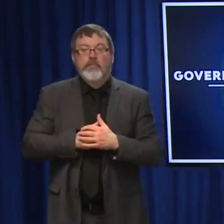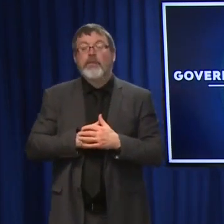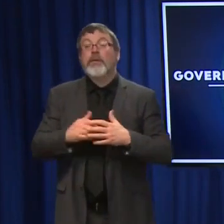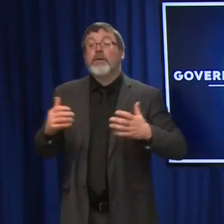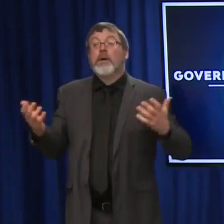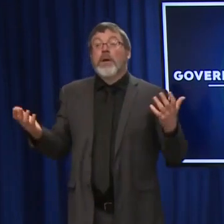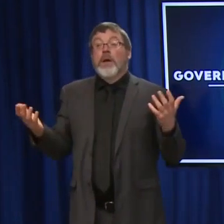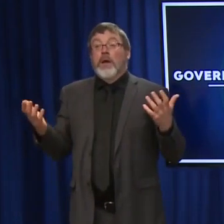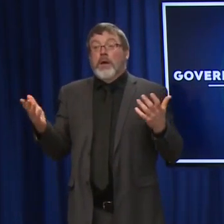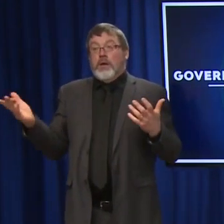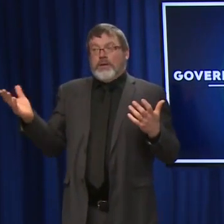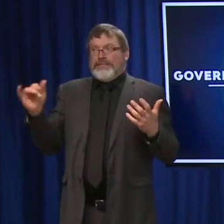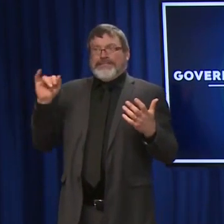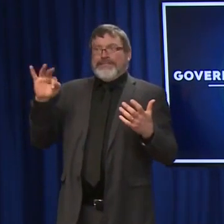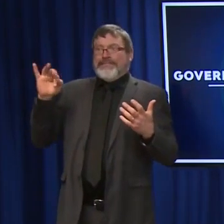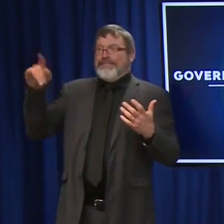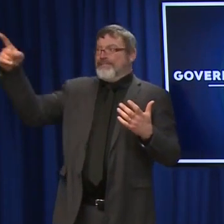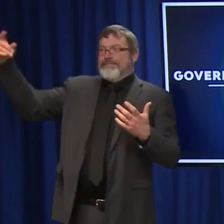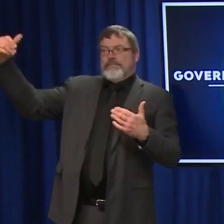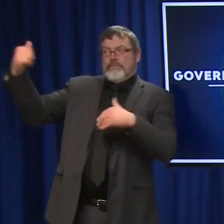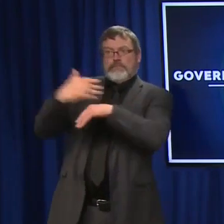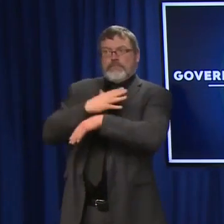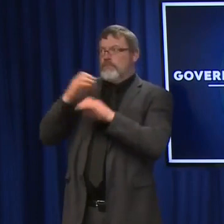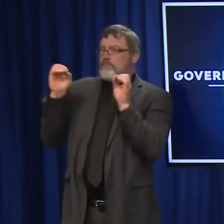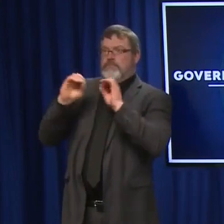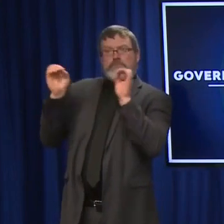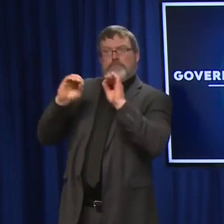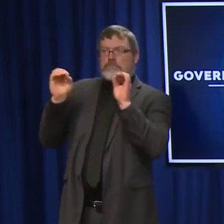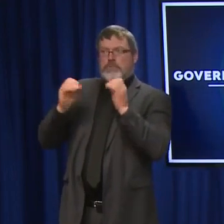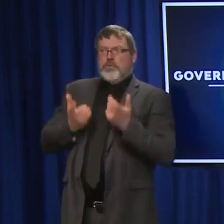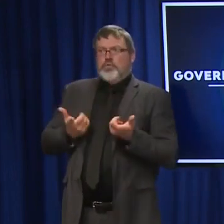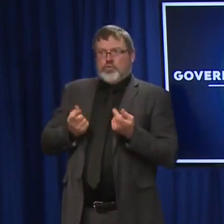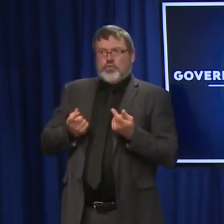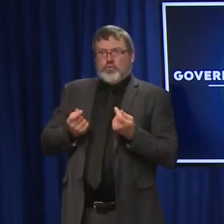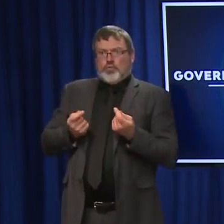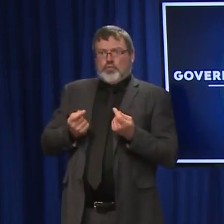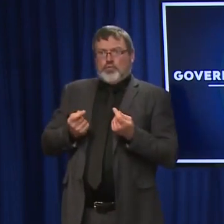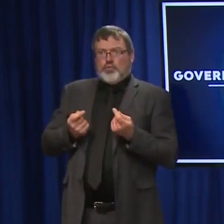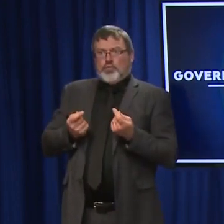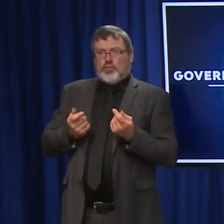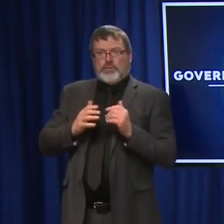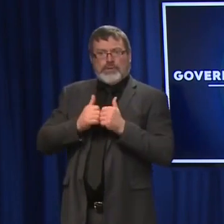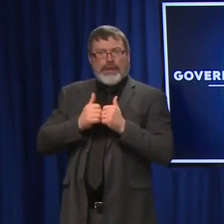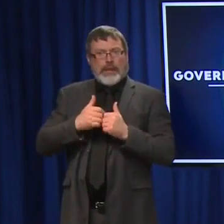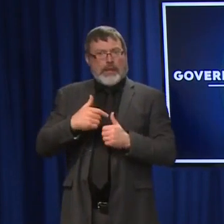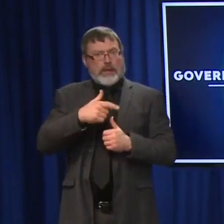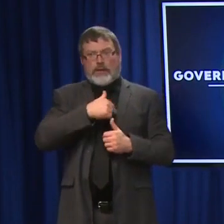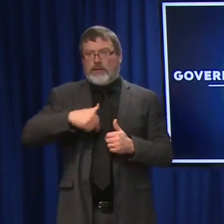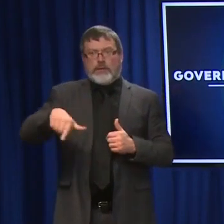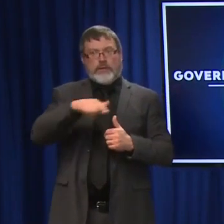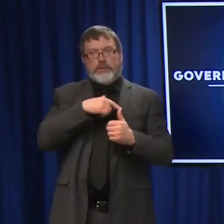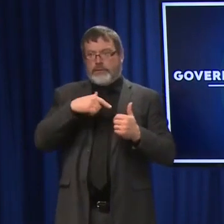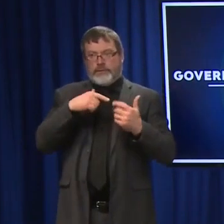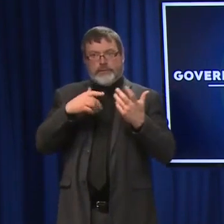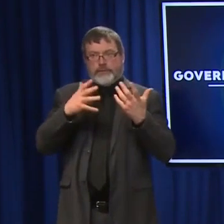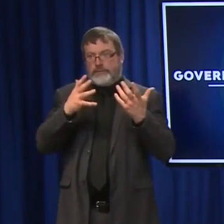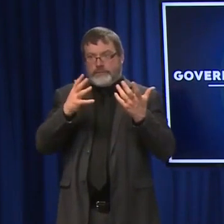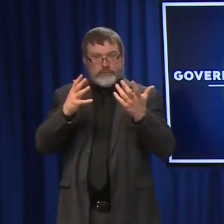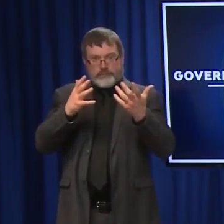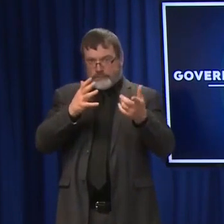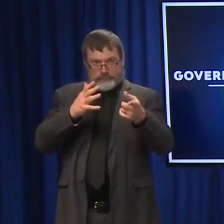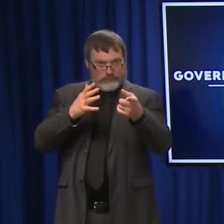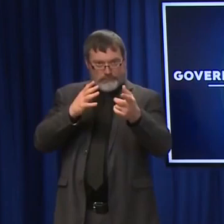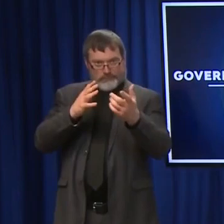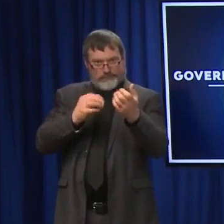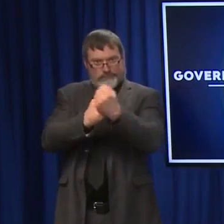doesn't come? What else are we looking to do to help take some of the burden off of our healthcare system? I would go back a little bit and talk about some of the things we've already